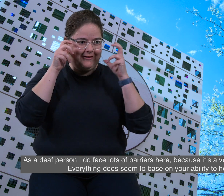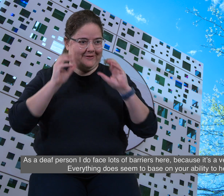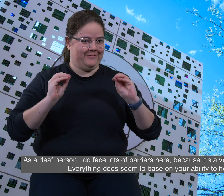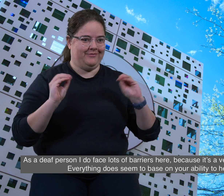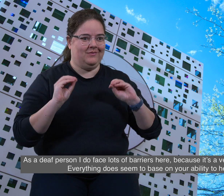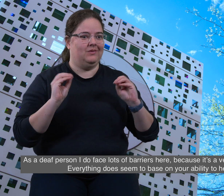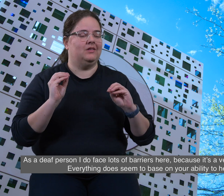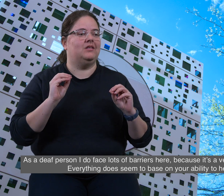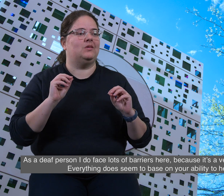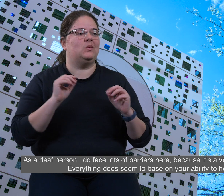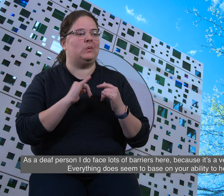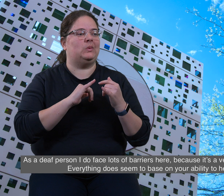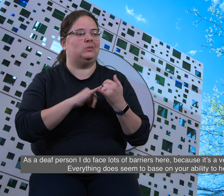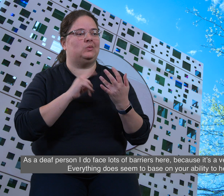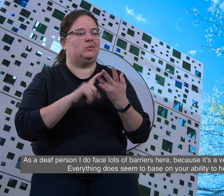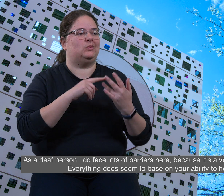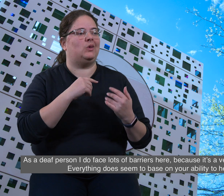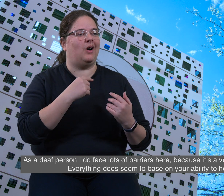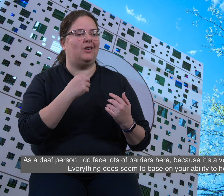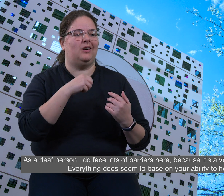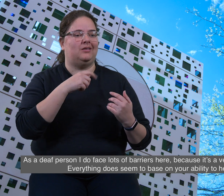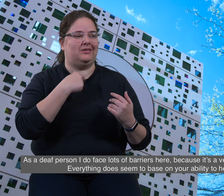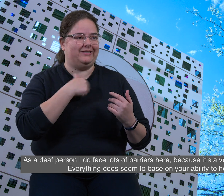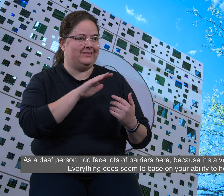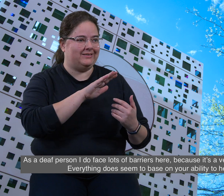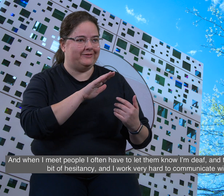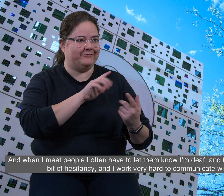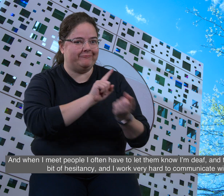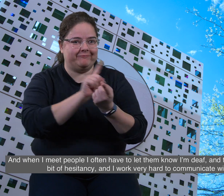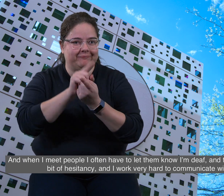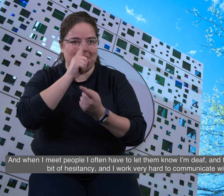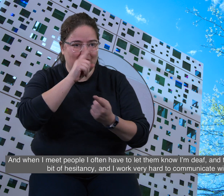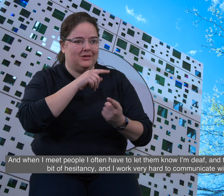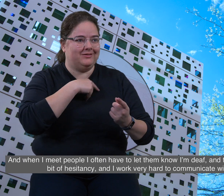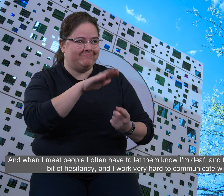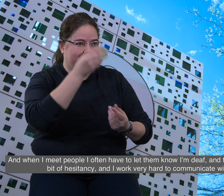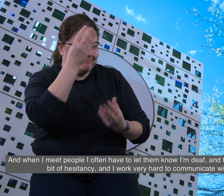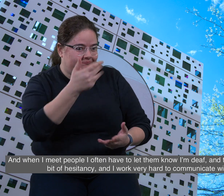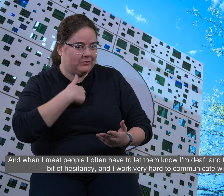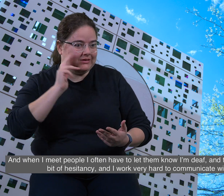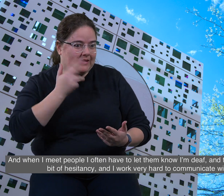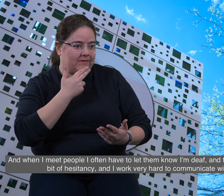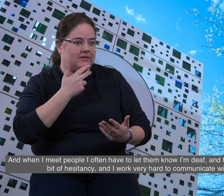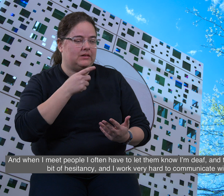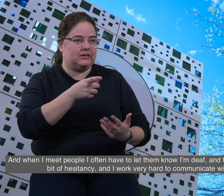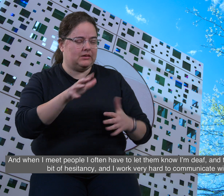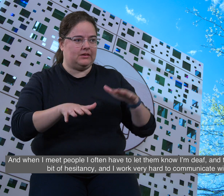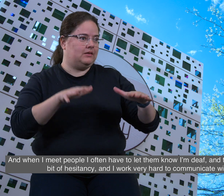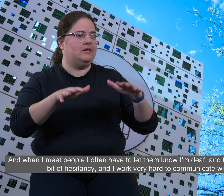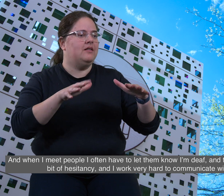world. Everything does seem to be based on your ability to hear. And when I meet people, I often have to